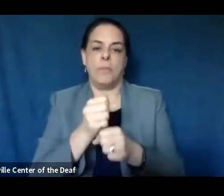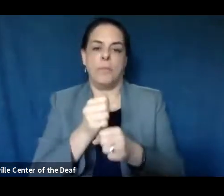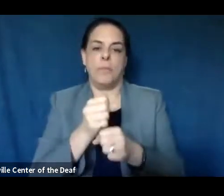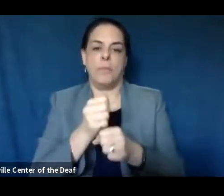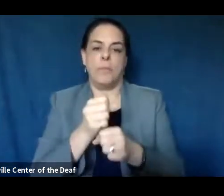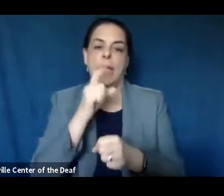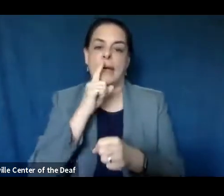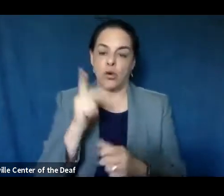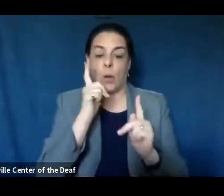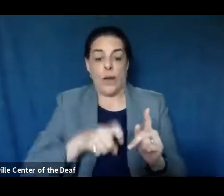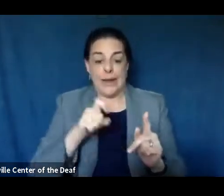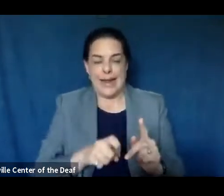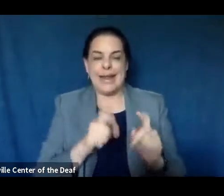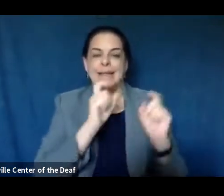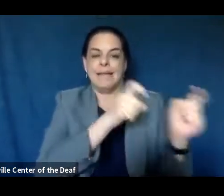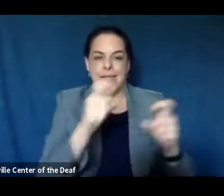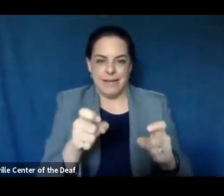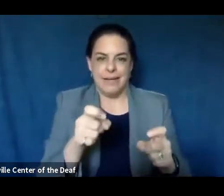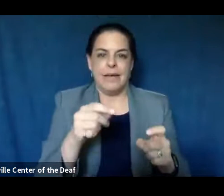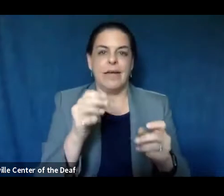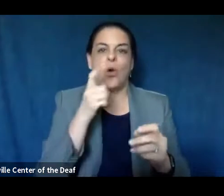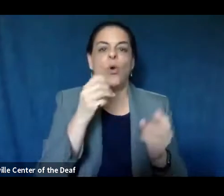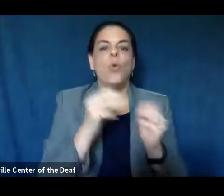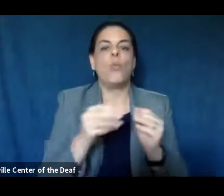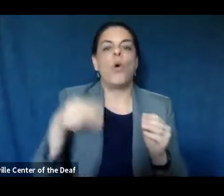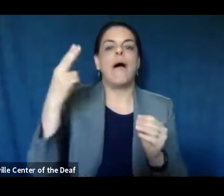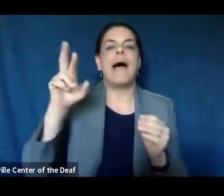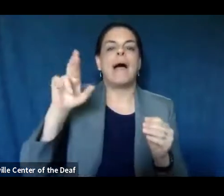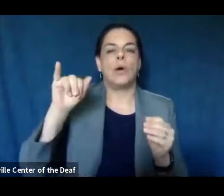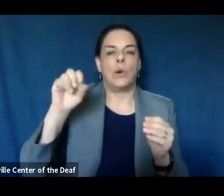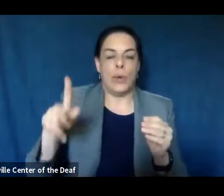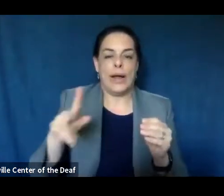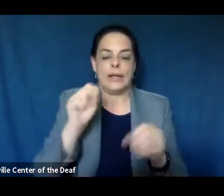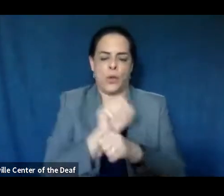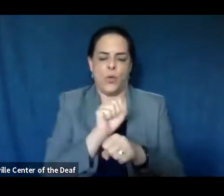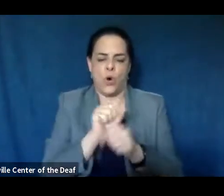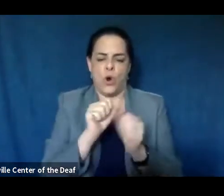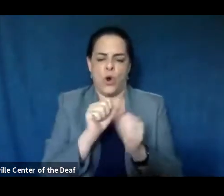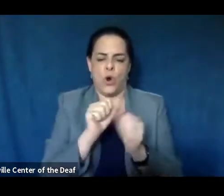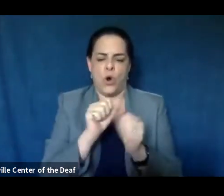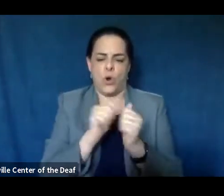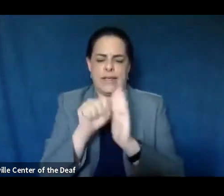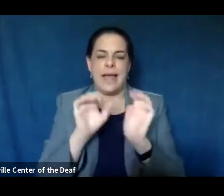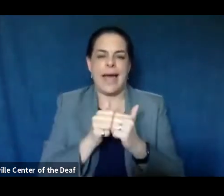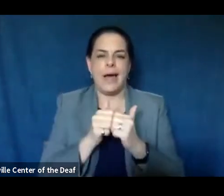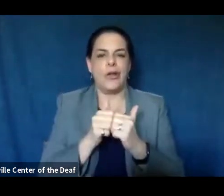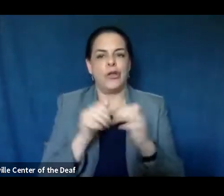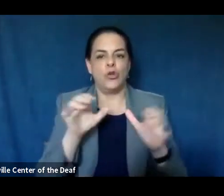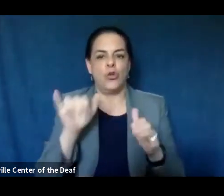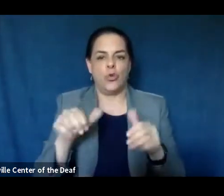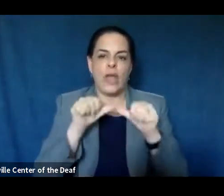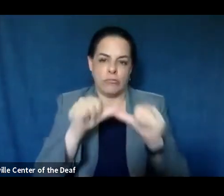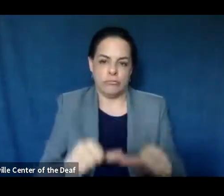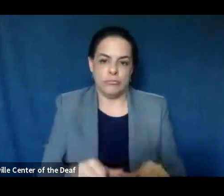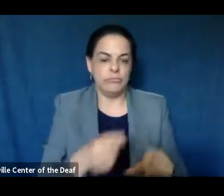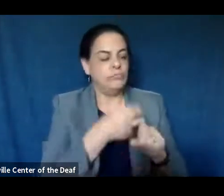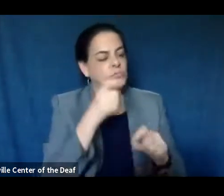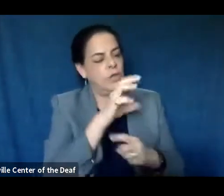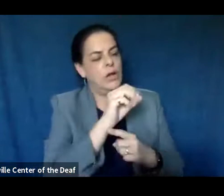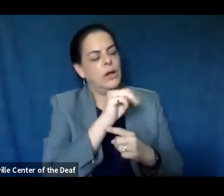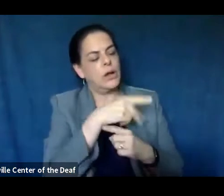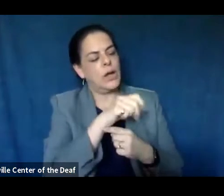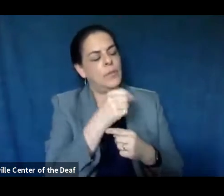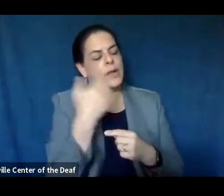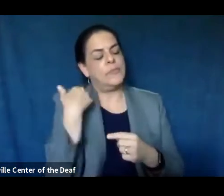need and at high risk for complications and working with the state, um, on how to do that moving forward. From the compass on